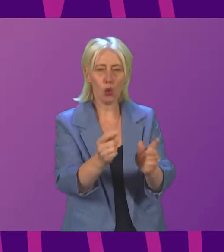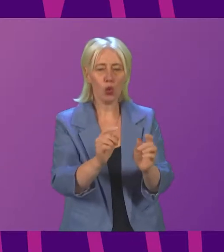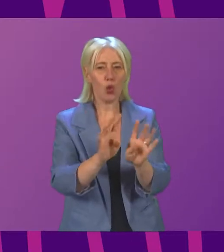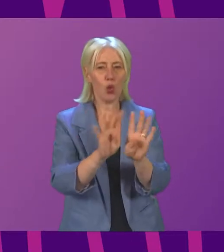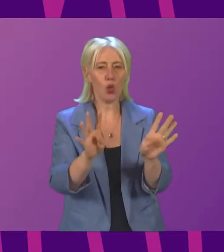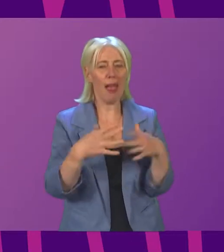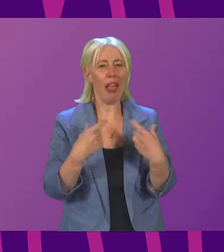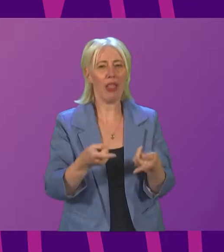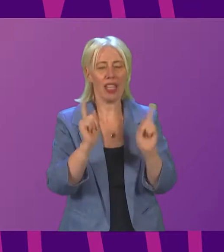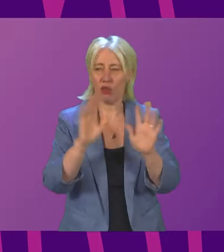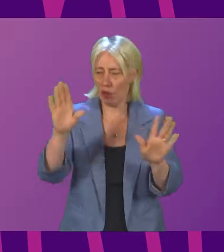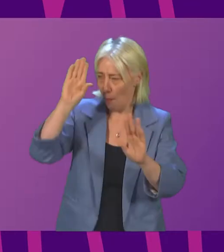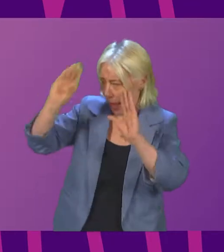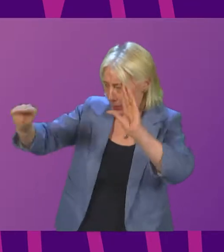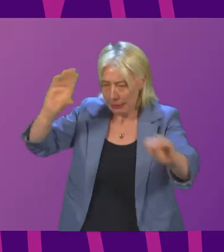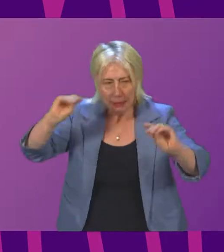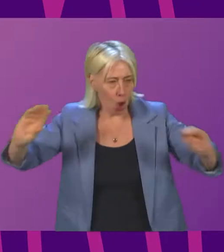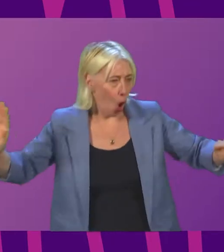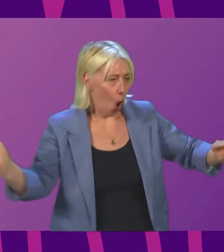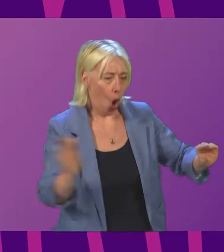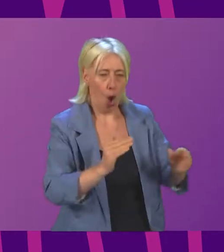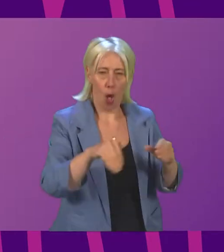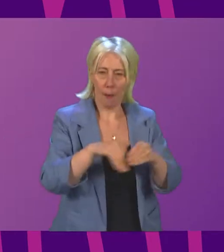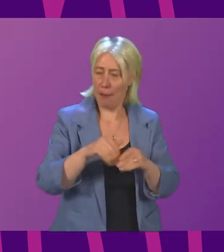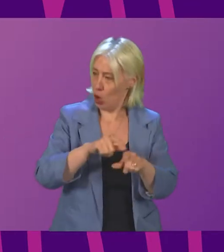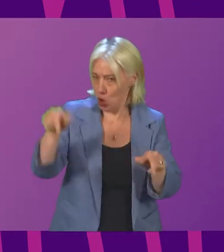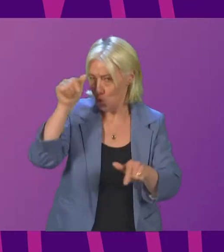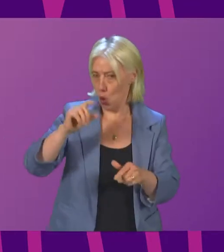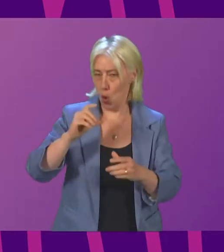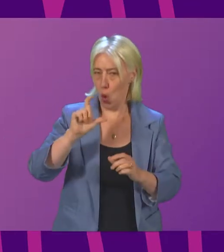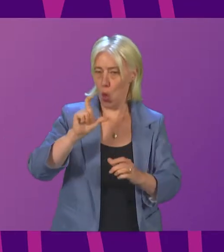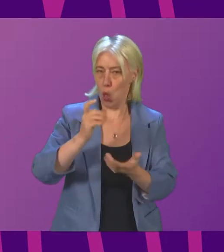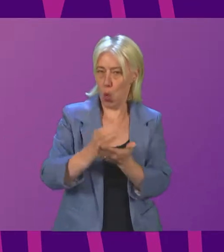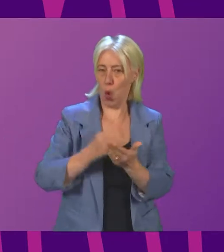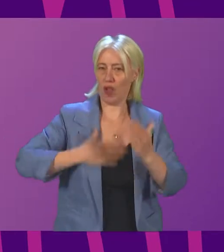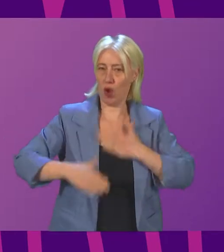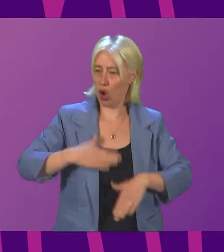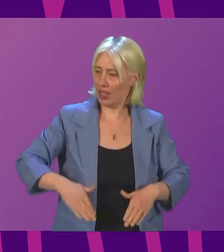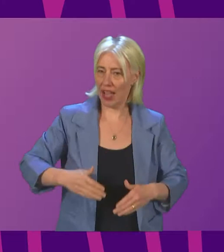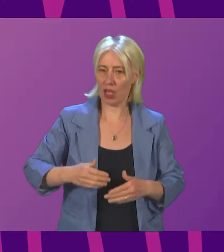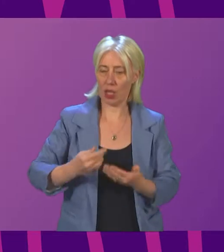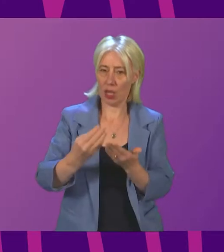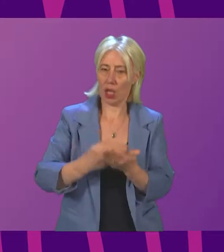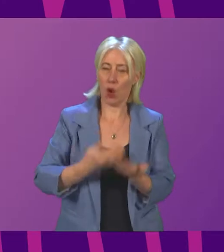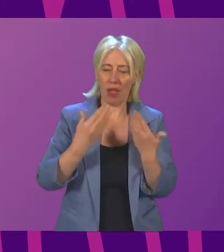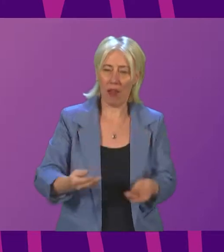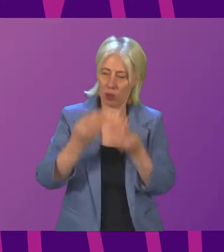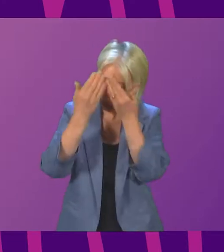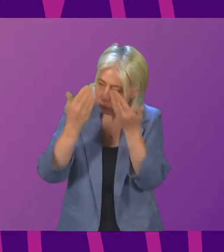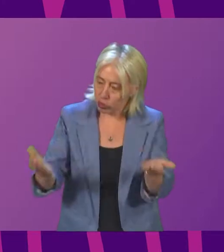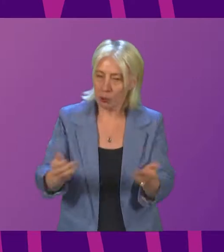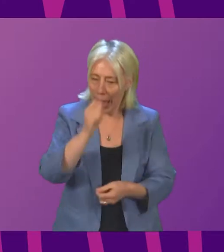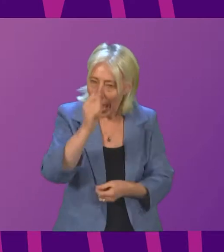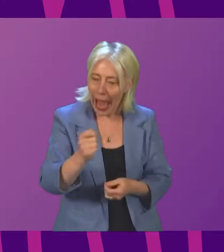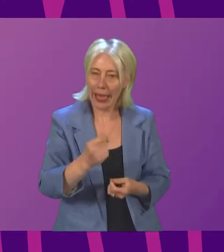all members who will be well-versed in the Code of Conduct that we have a duty to treat one another with courtesy and respect